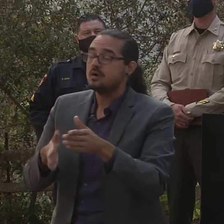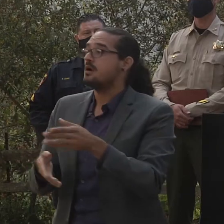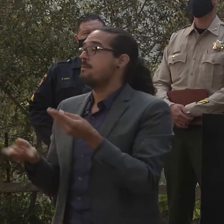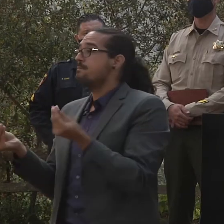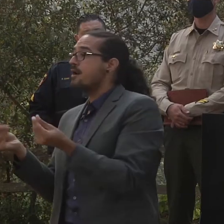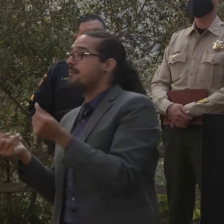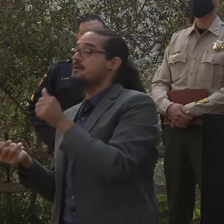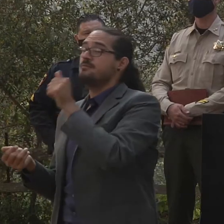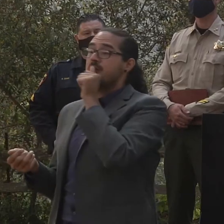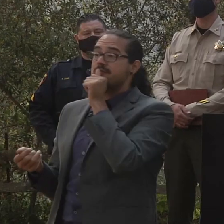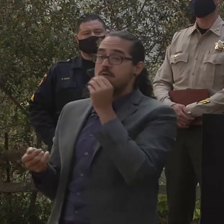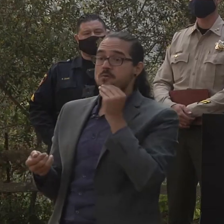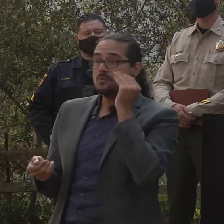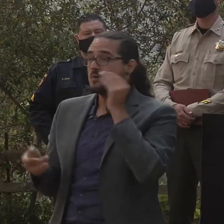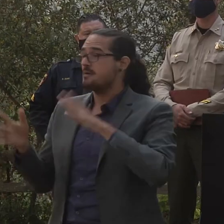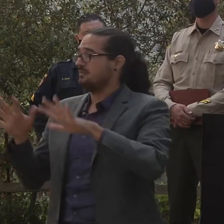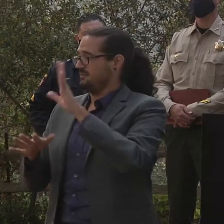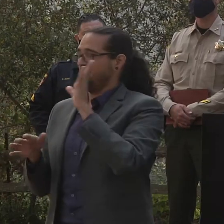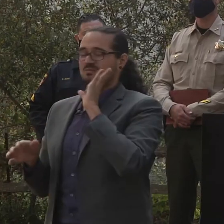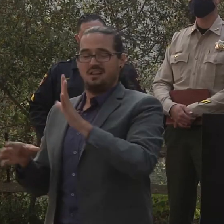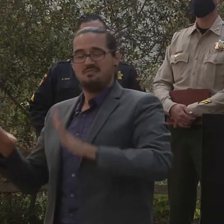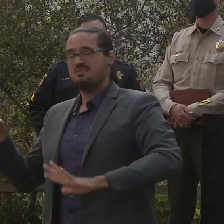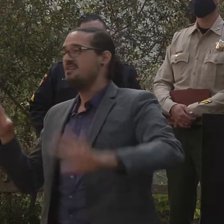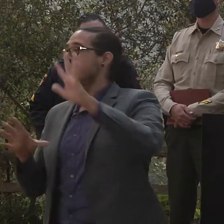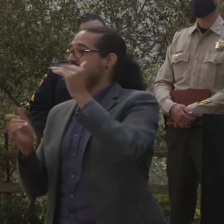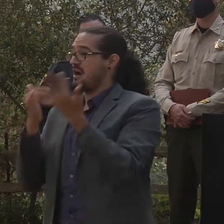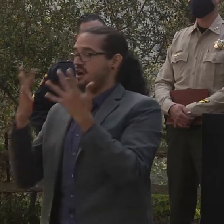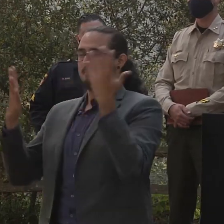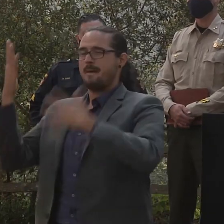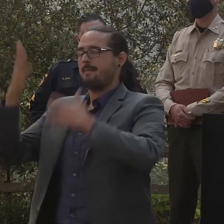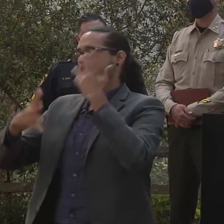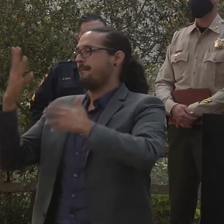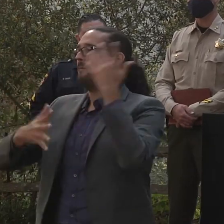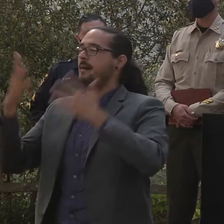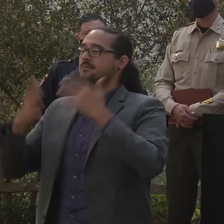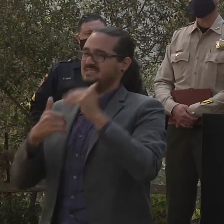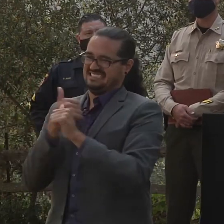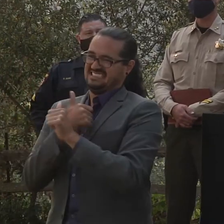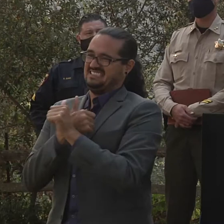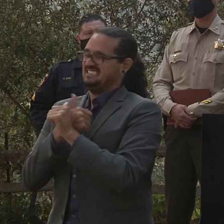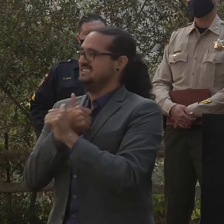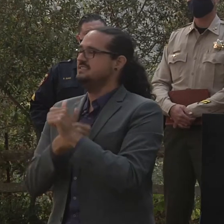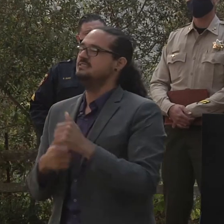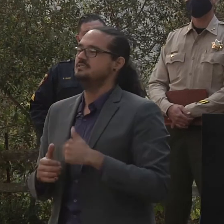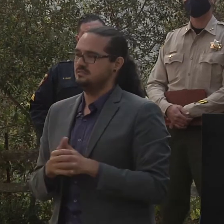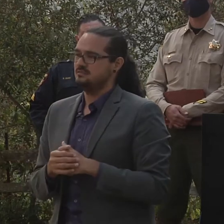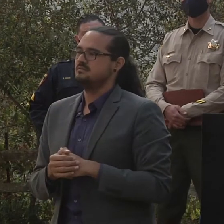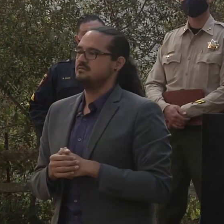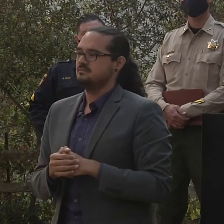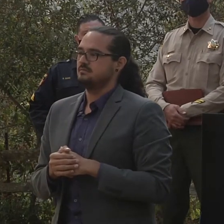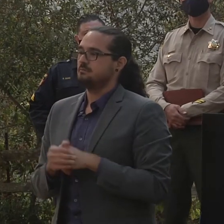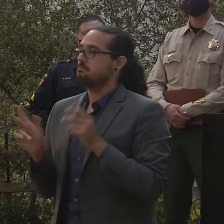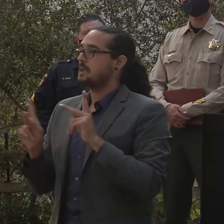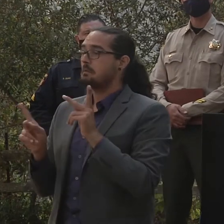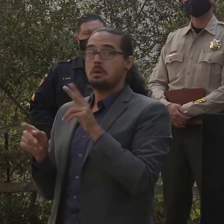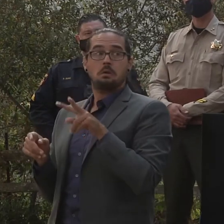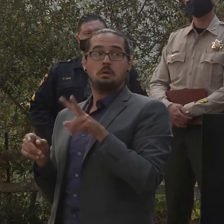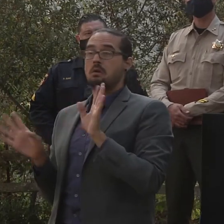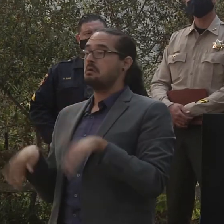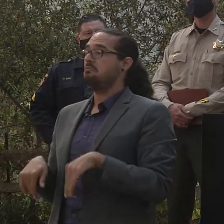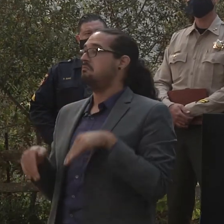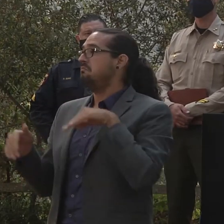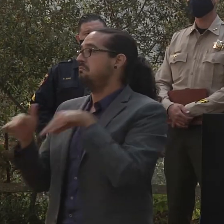the entire fire area. So it's still a dangerous situation. having the public repopulate that is just not